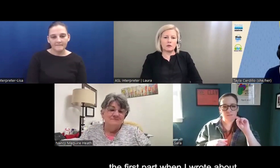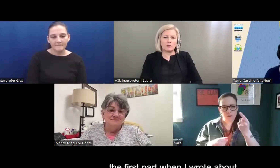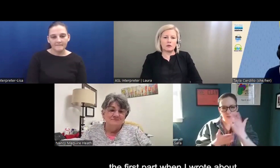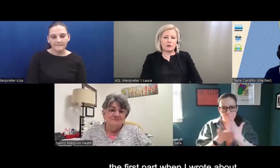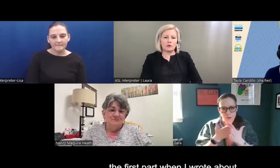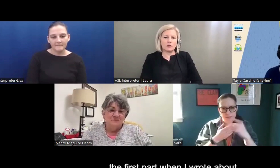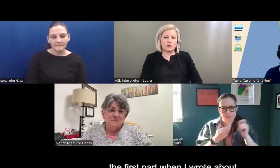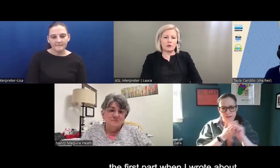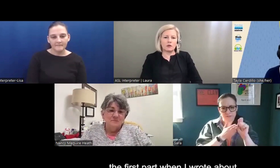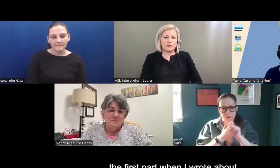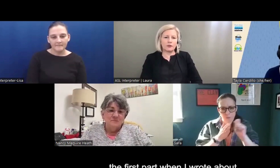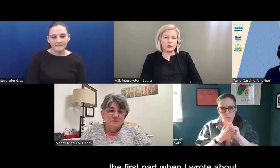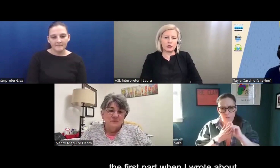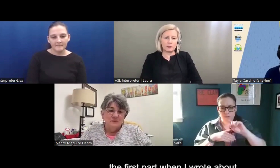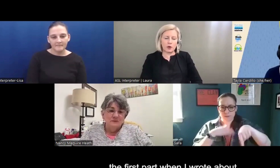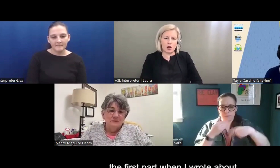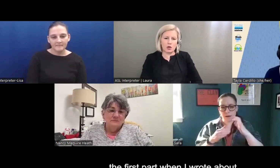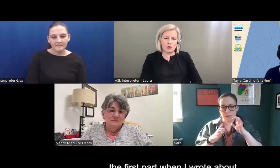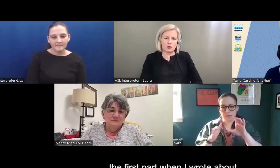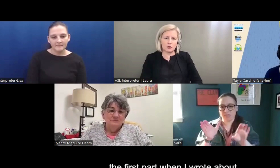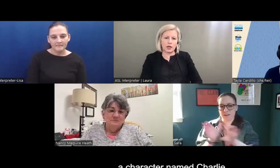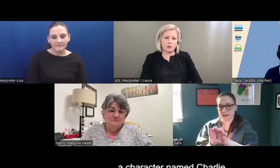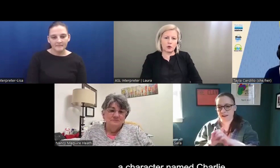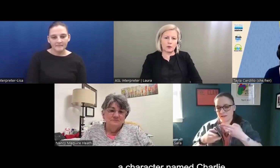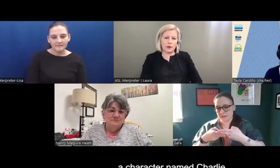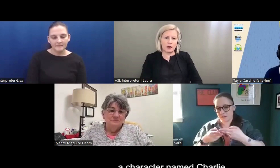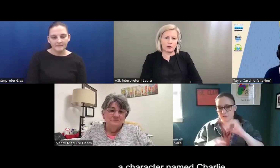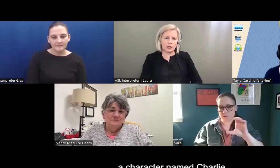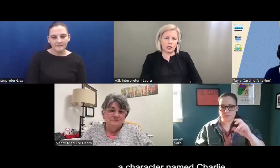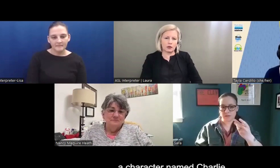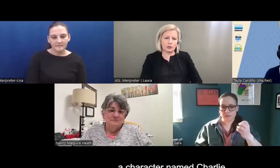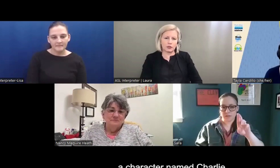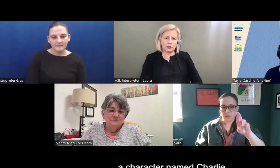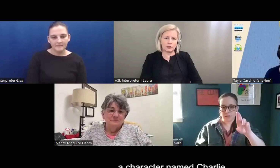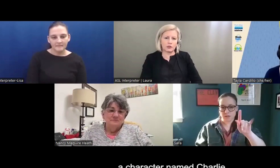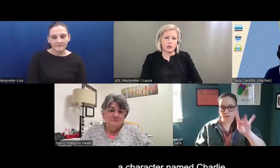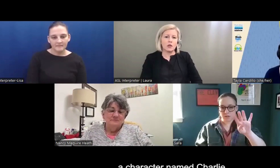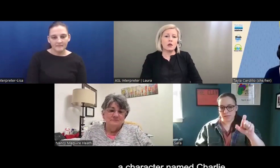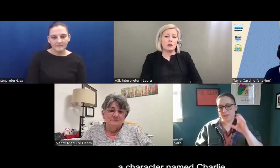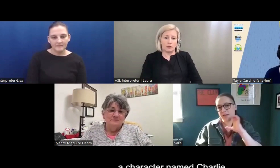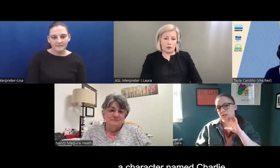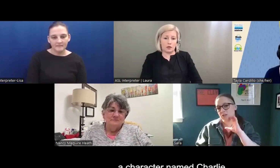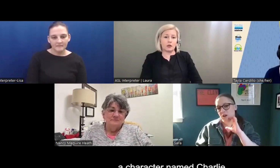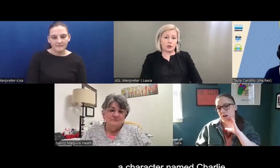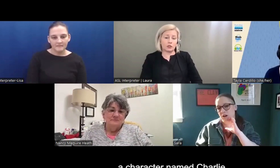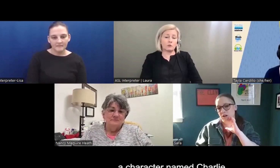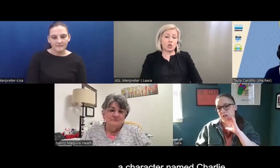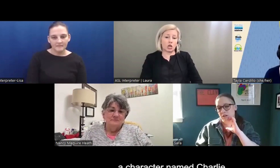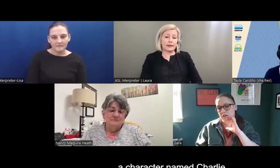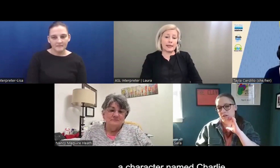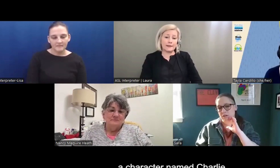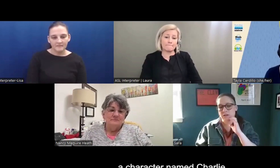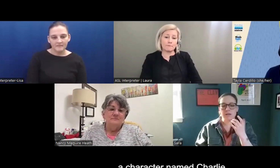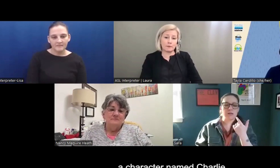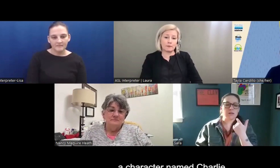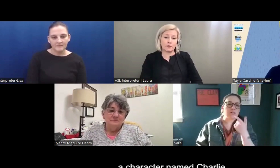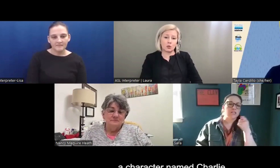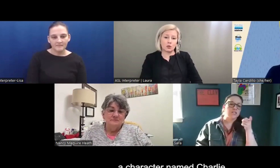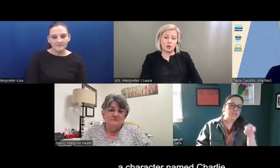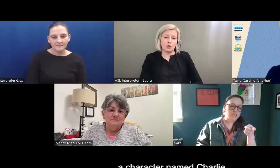the first part when I wrote about the characters, the character named Charlie. when the